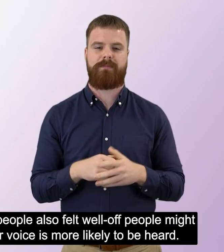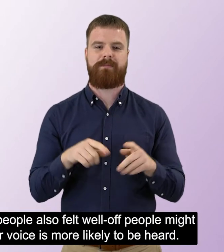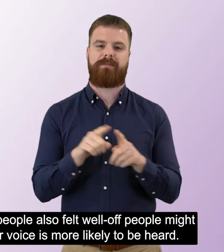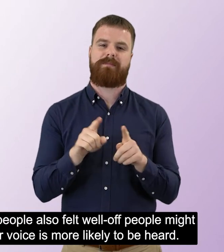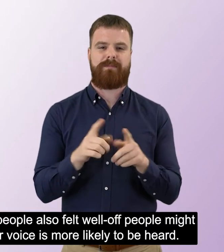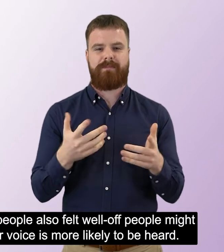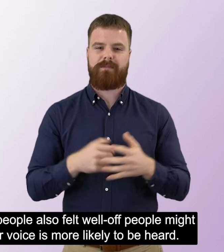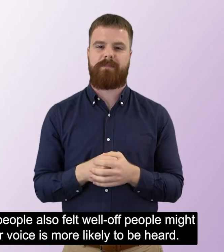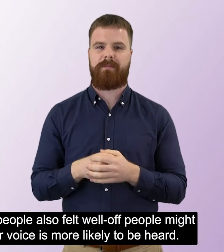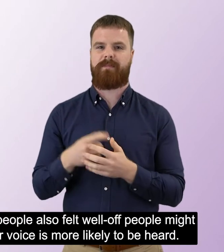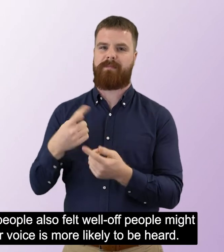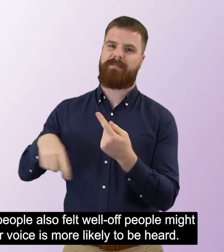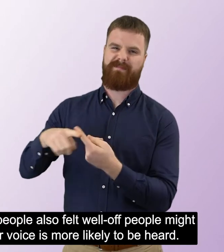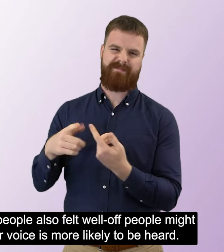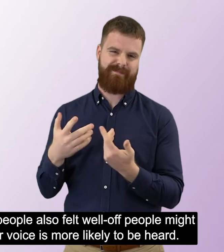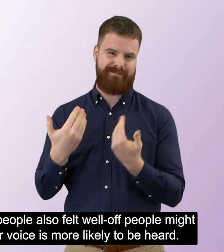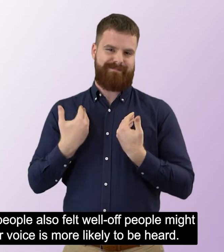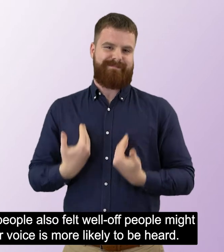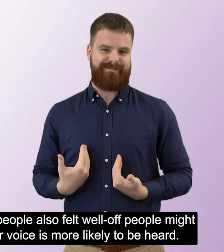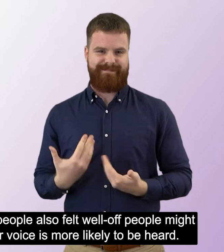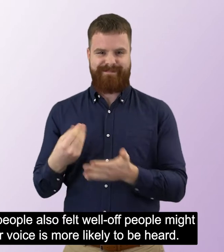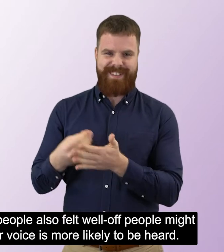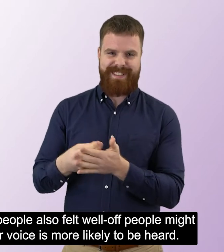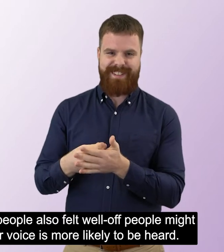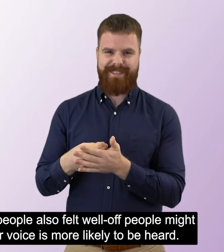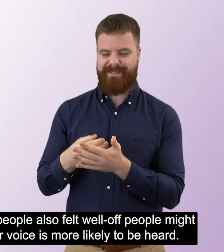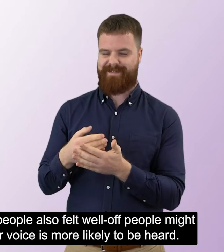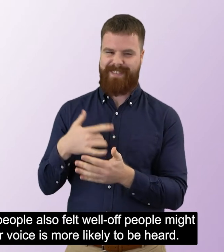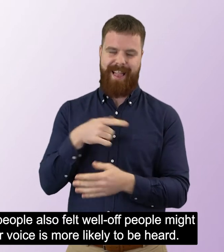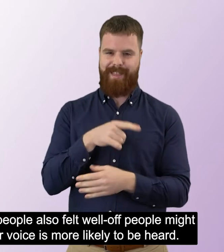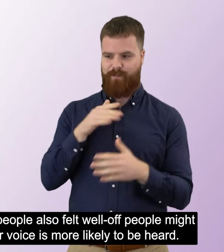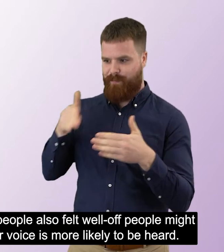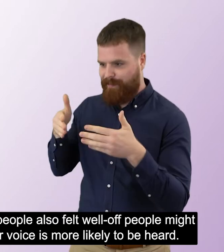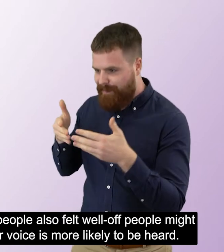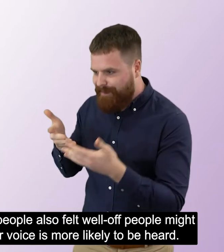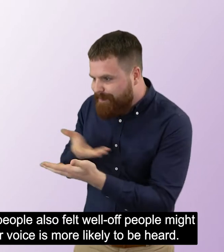but some people also thought well-off people might feel their voice is more likely to be heard.